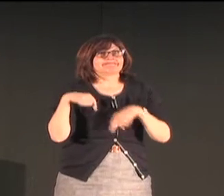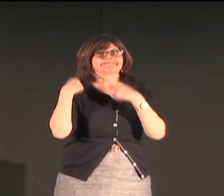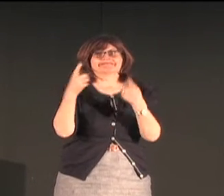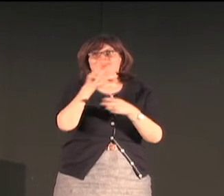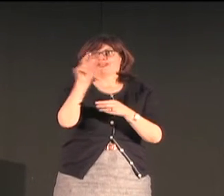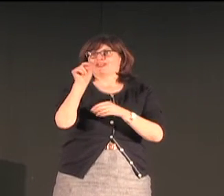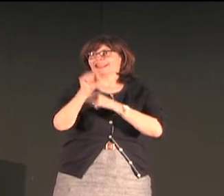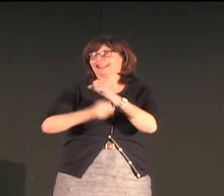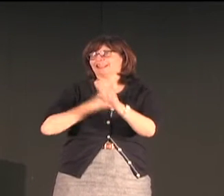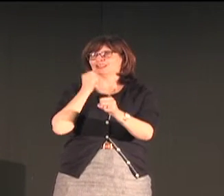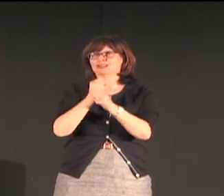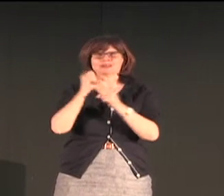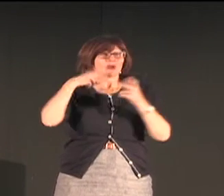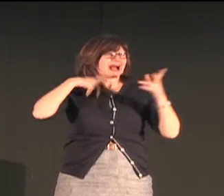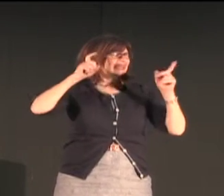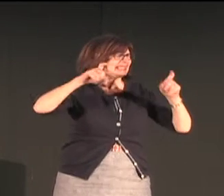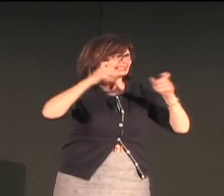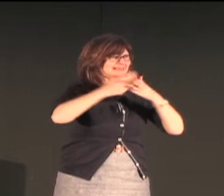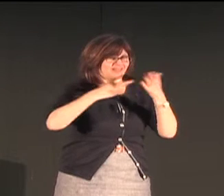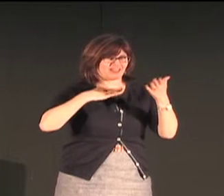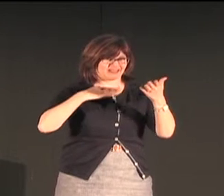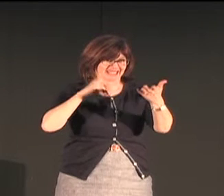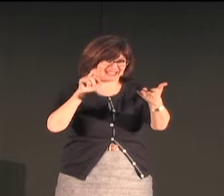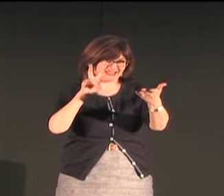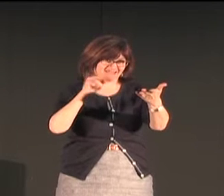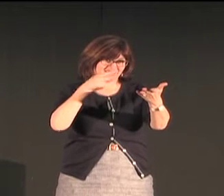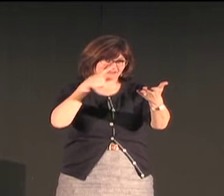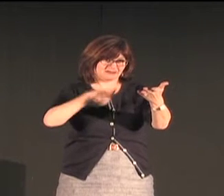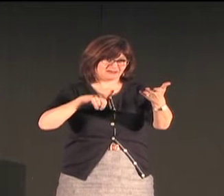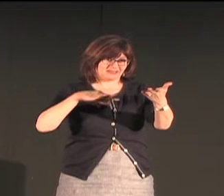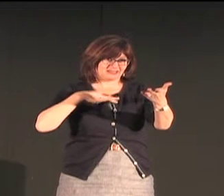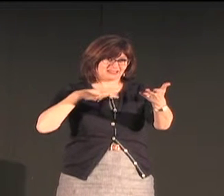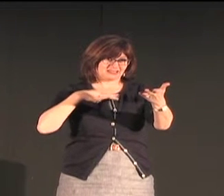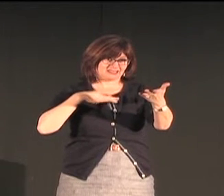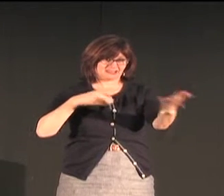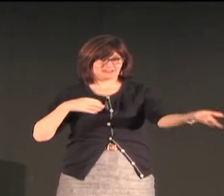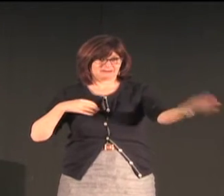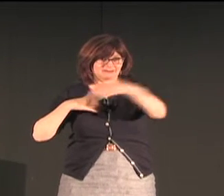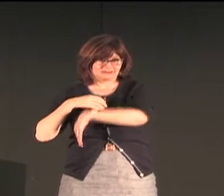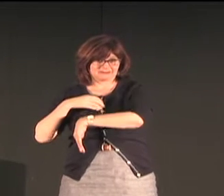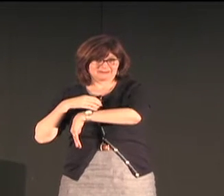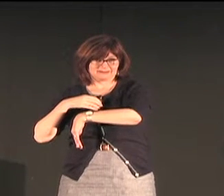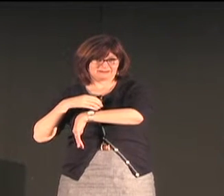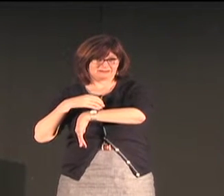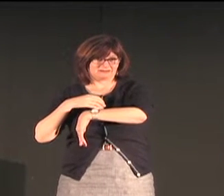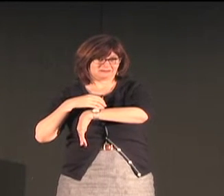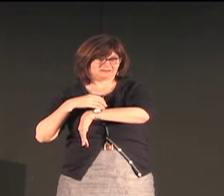had never been aware of in my 30 years of work so I need some volunteers Kevin would you mind coming up